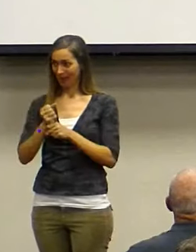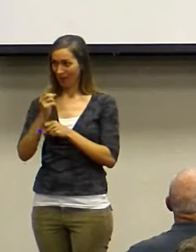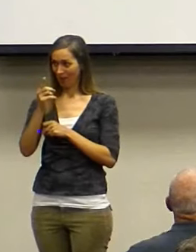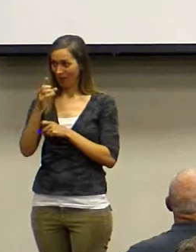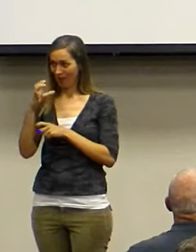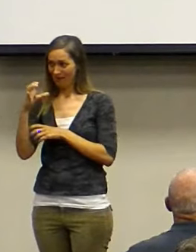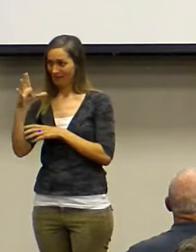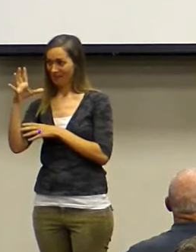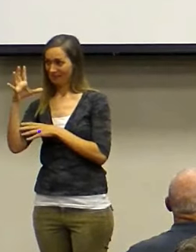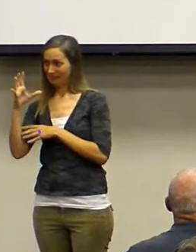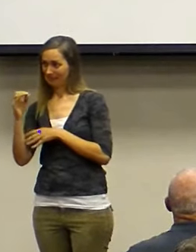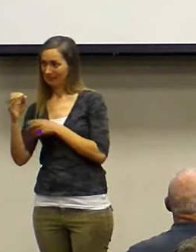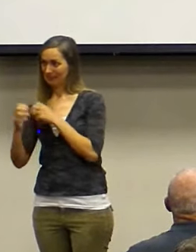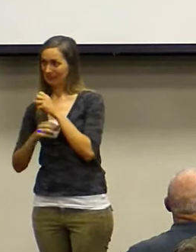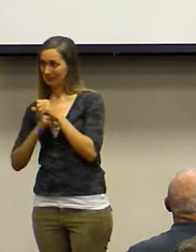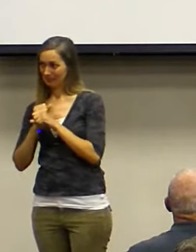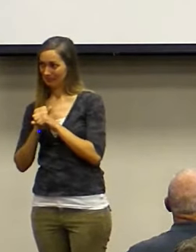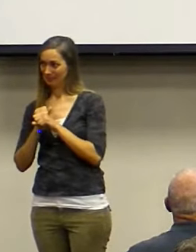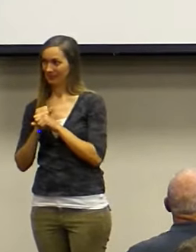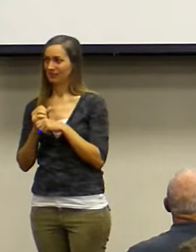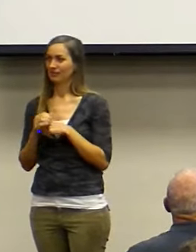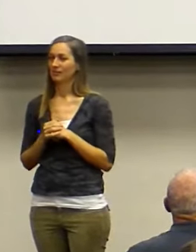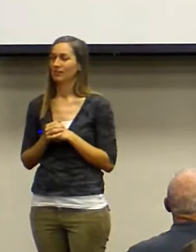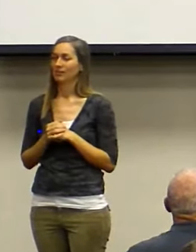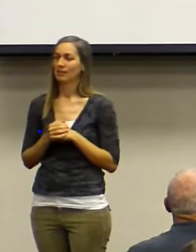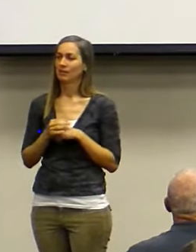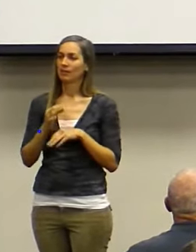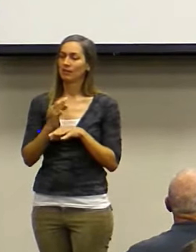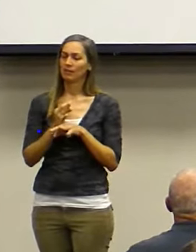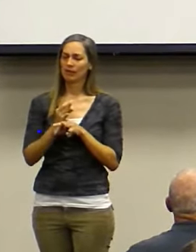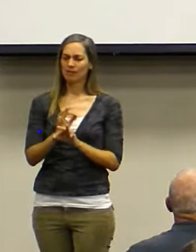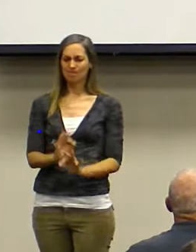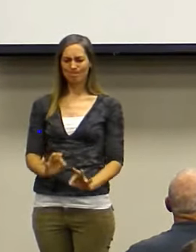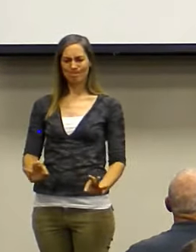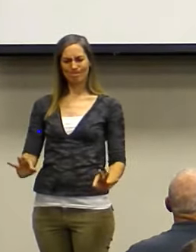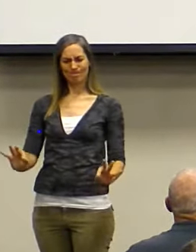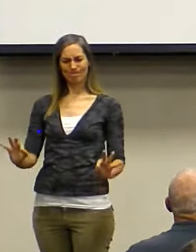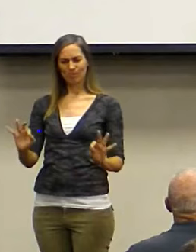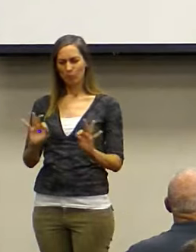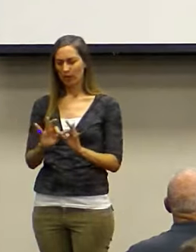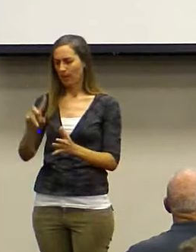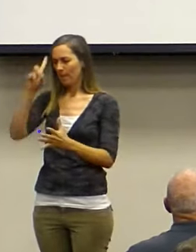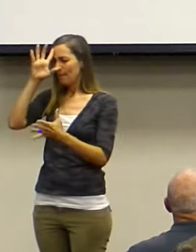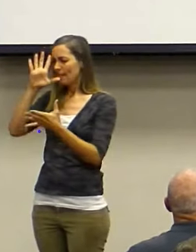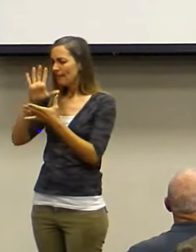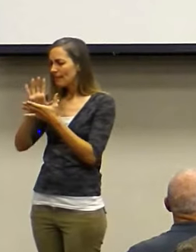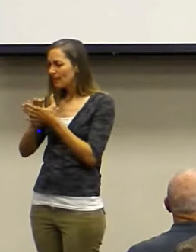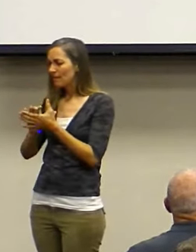Faith is important. Believing in that faith is much more important.